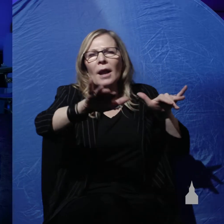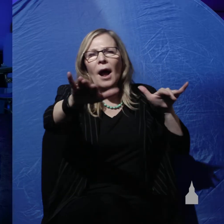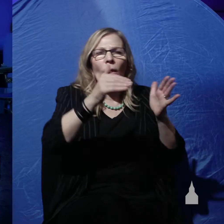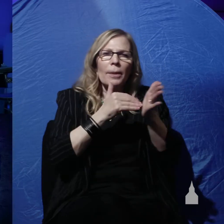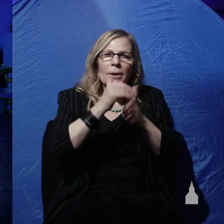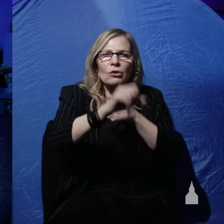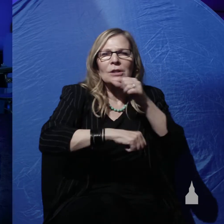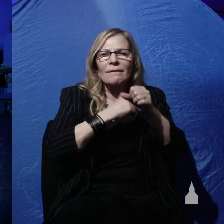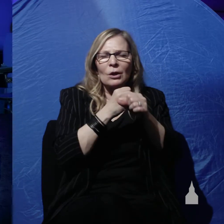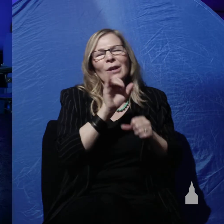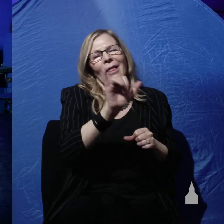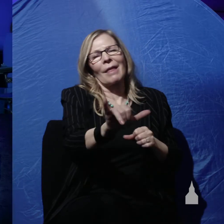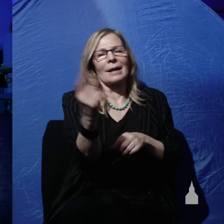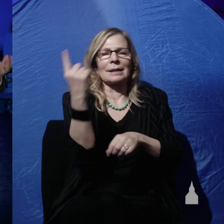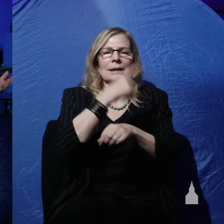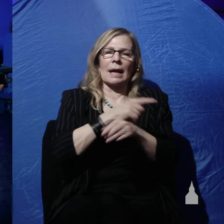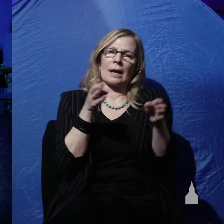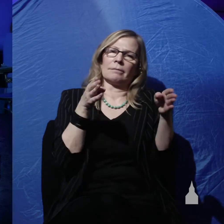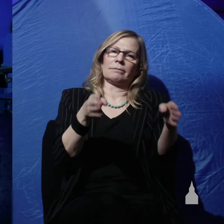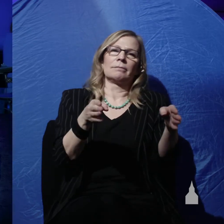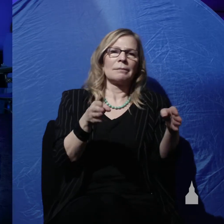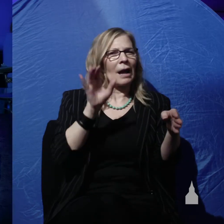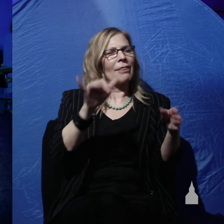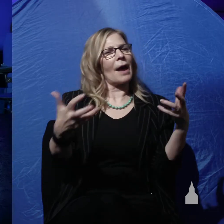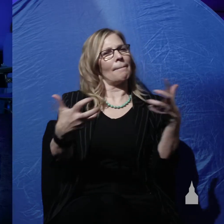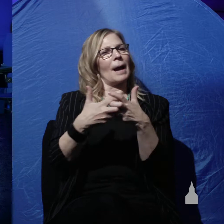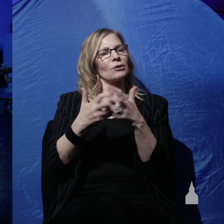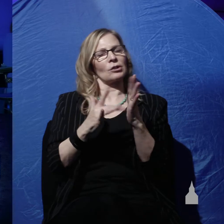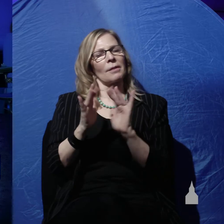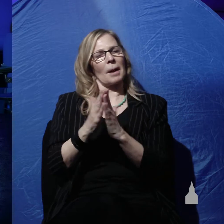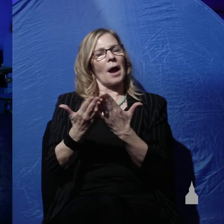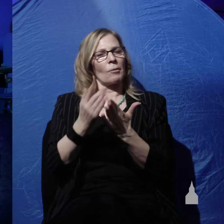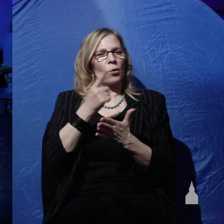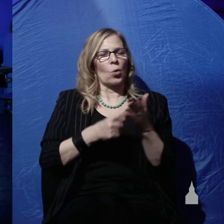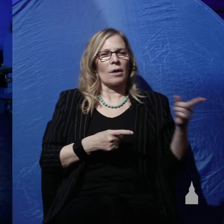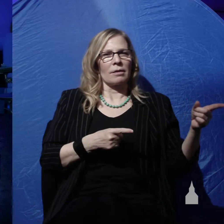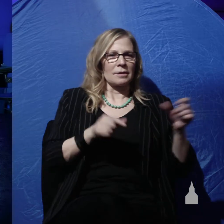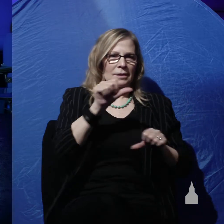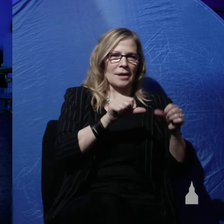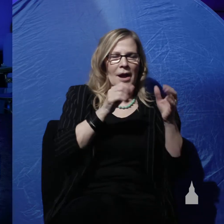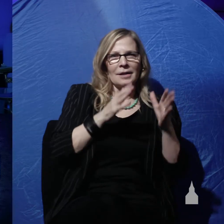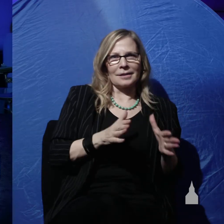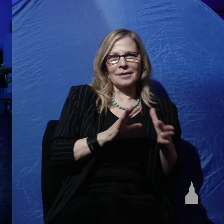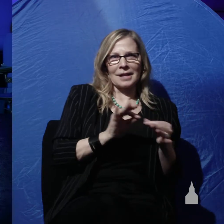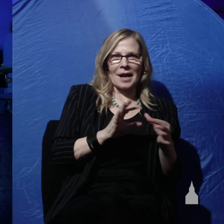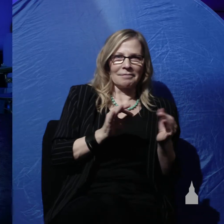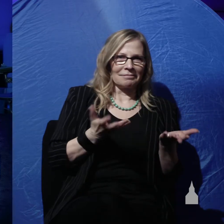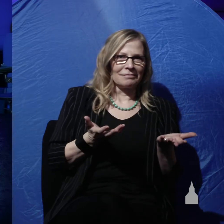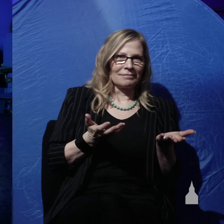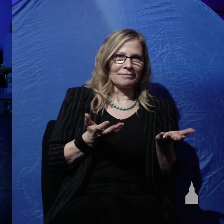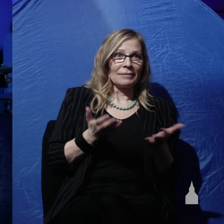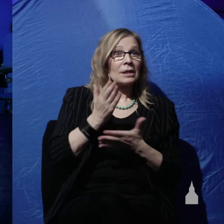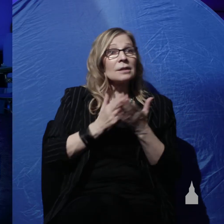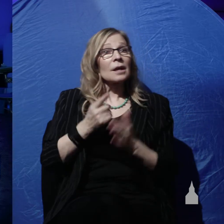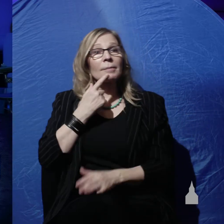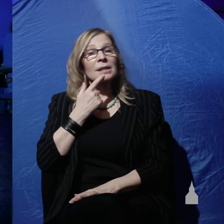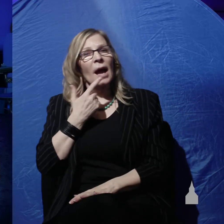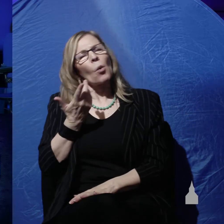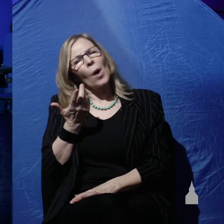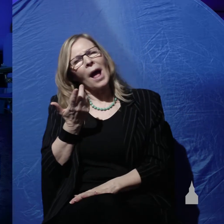those days. And then that harmonizes the Bible with what the scientists say. Others say, well, no, those look like literal days. But